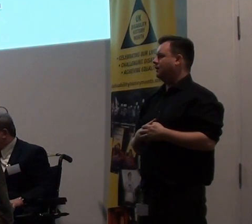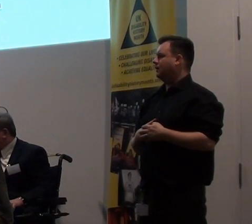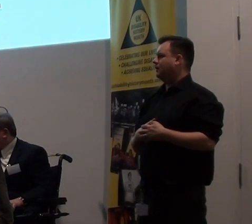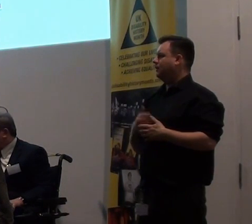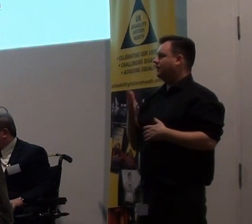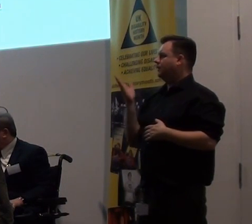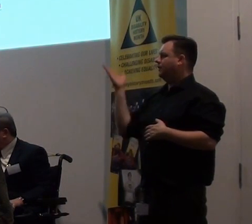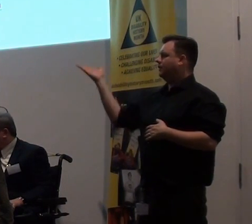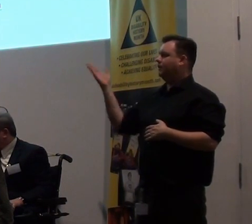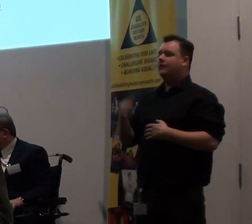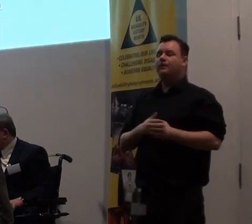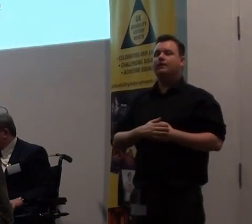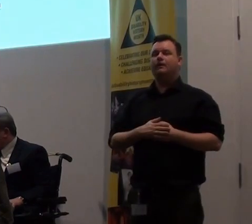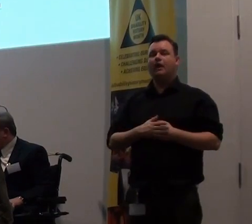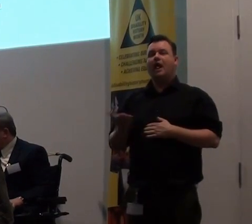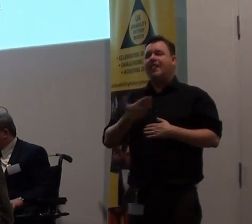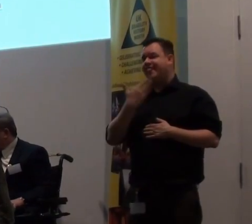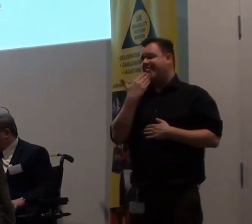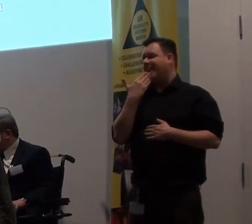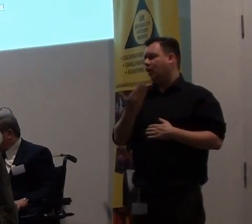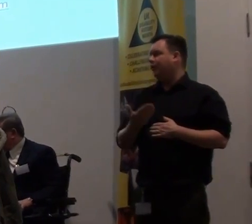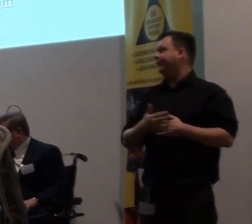We know